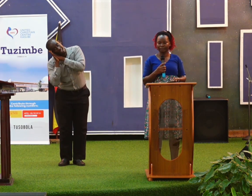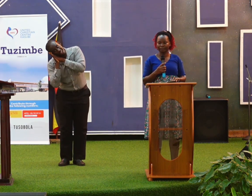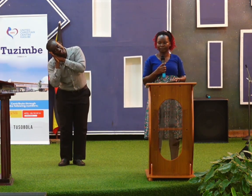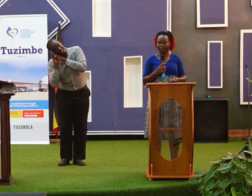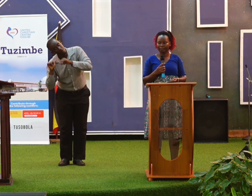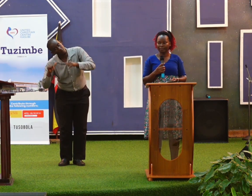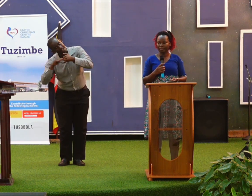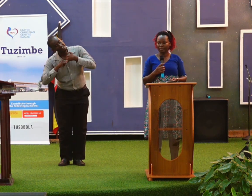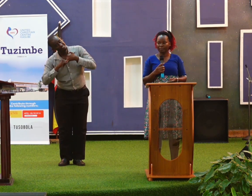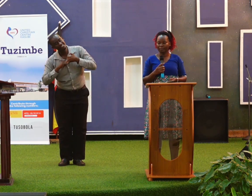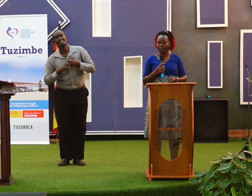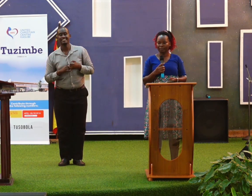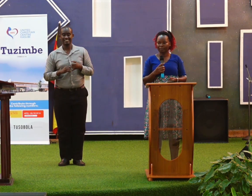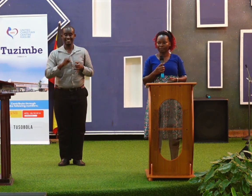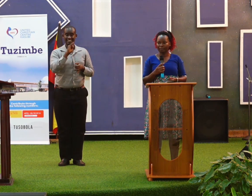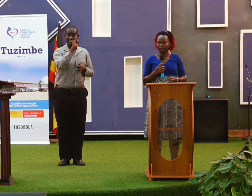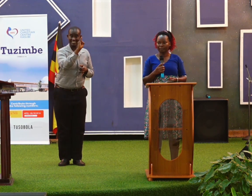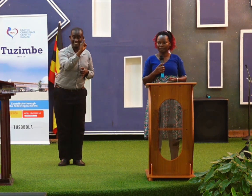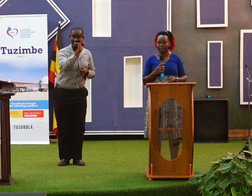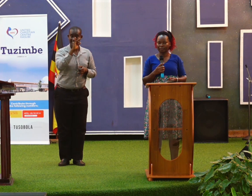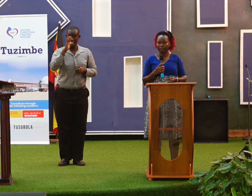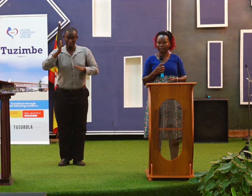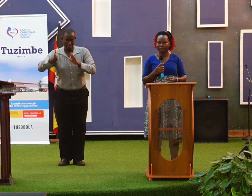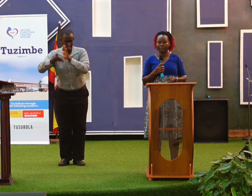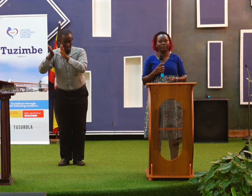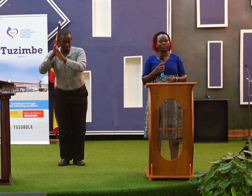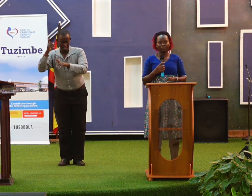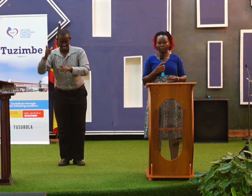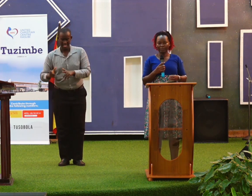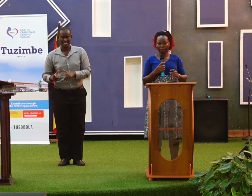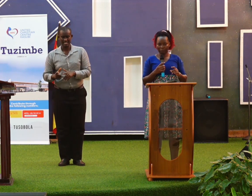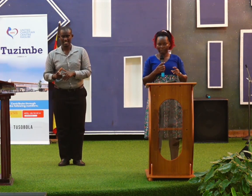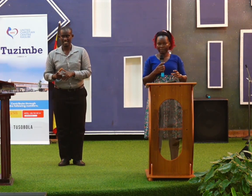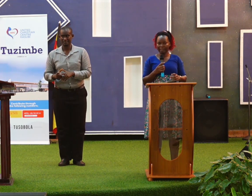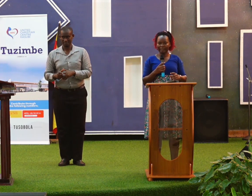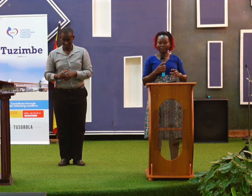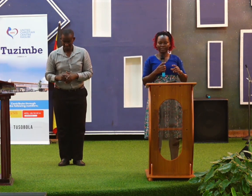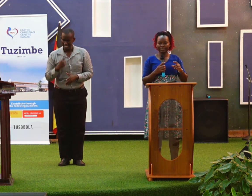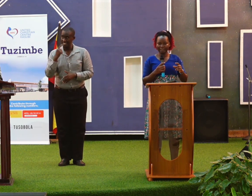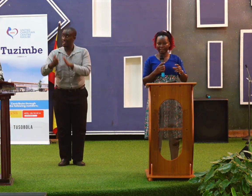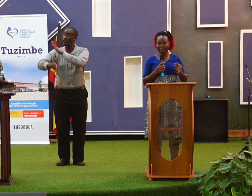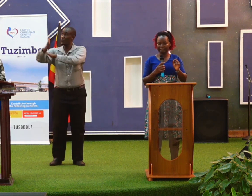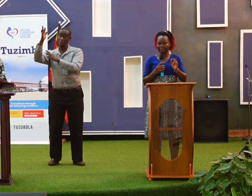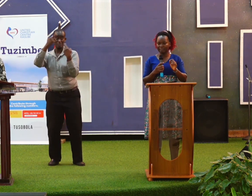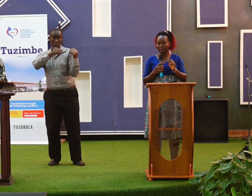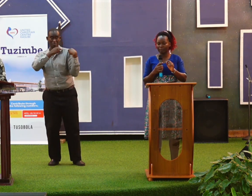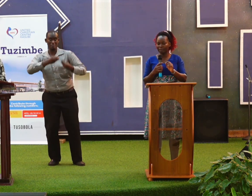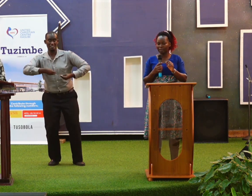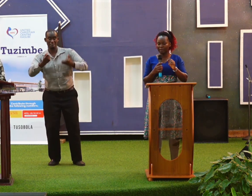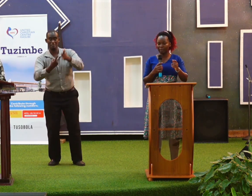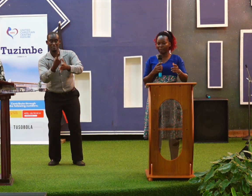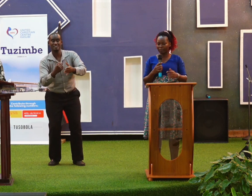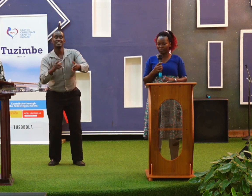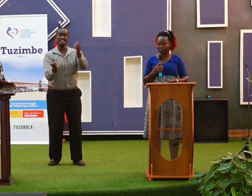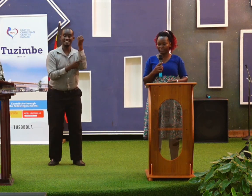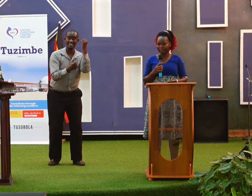For a quick one, they can even say this is the will,